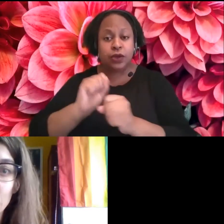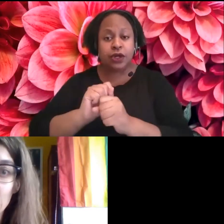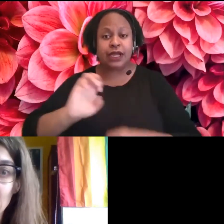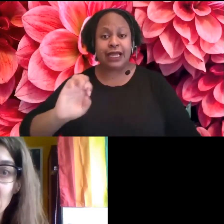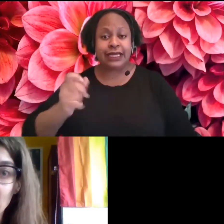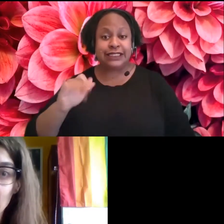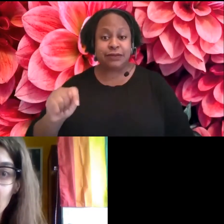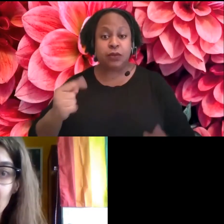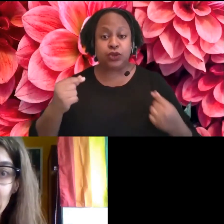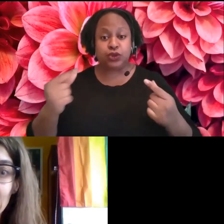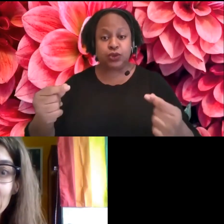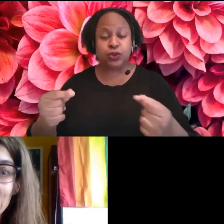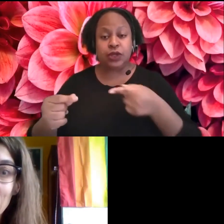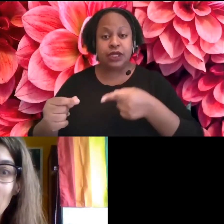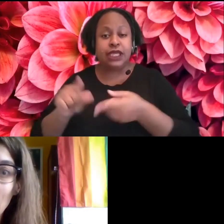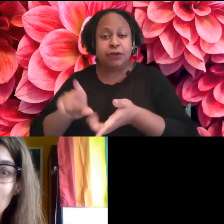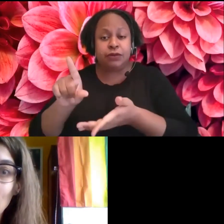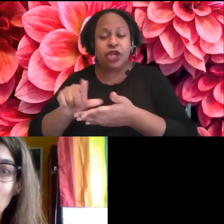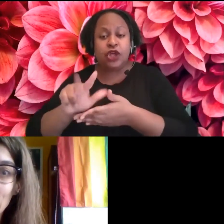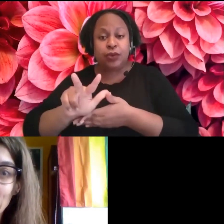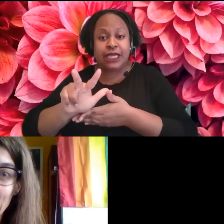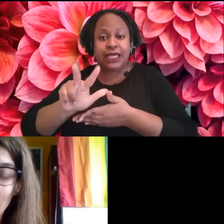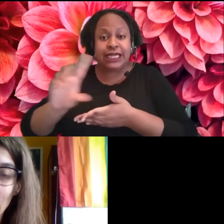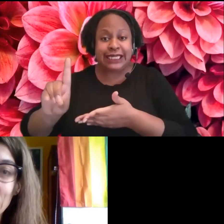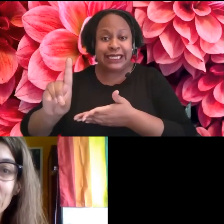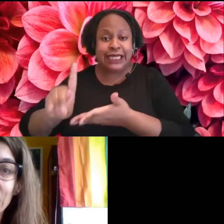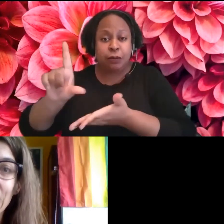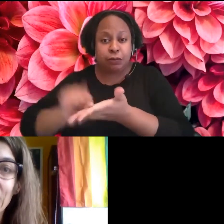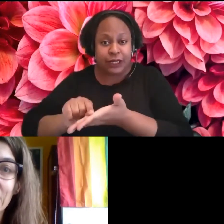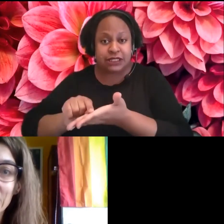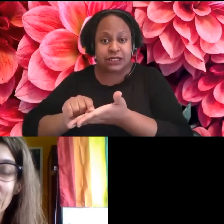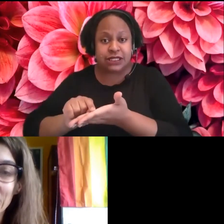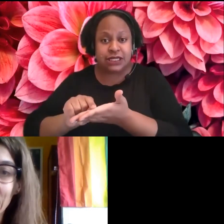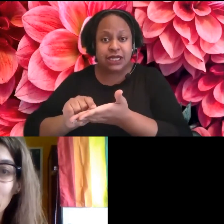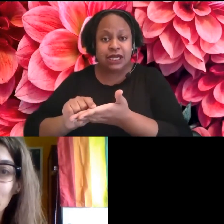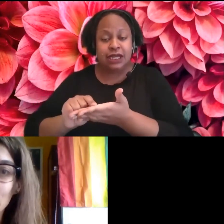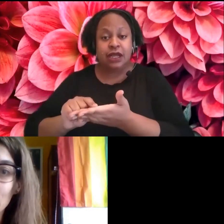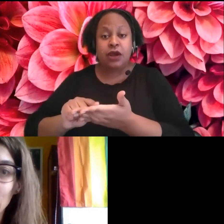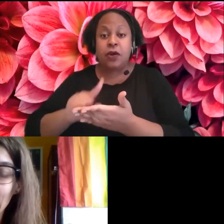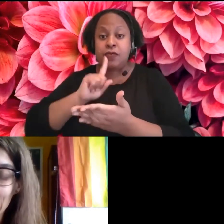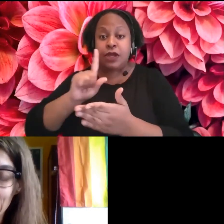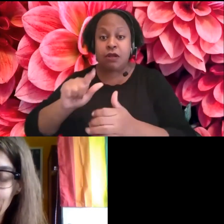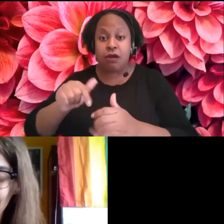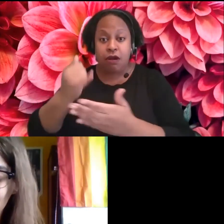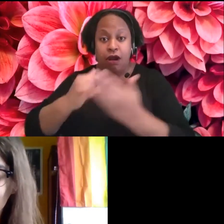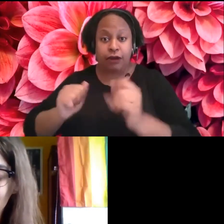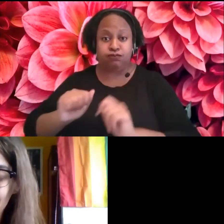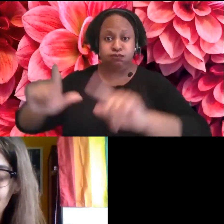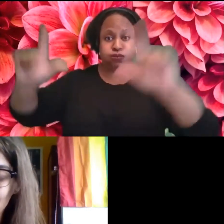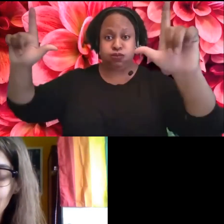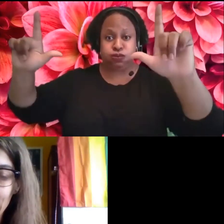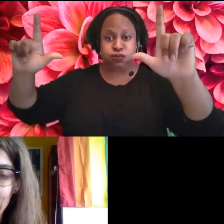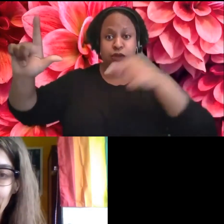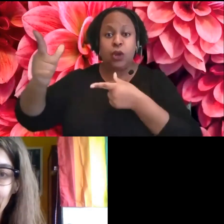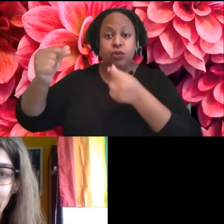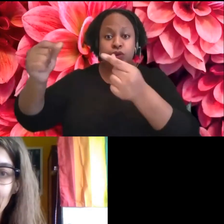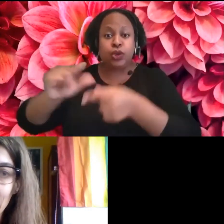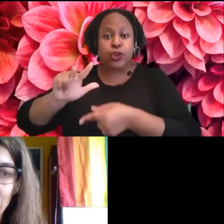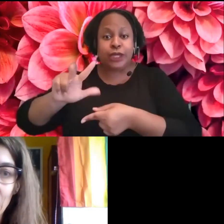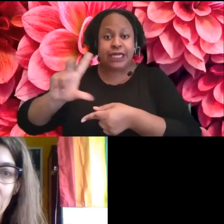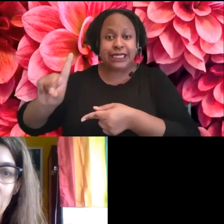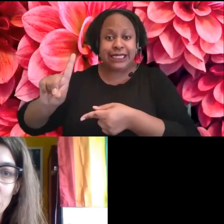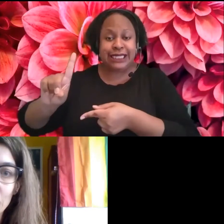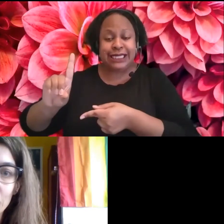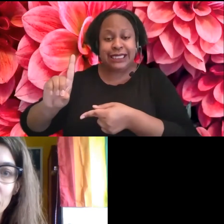print miniature versions of all of the art and sent it out to people as, like, a, a thing.